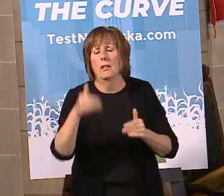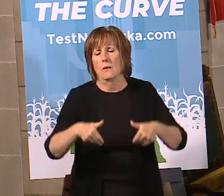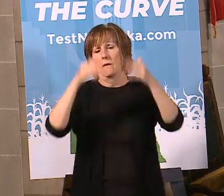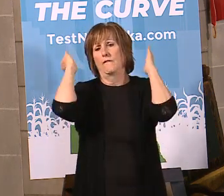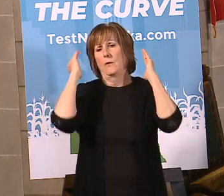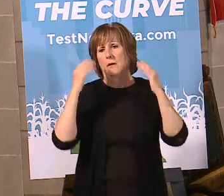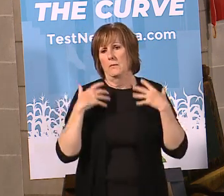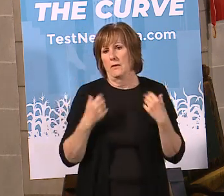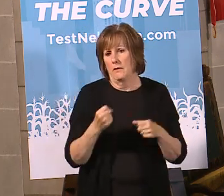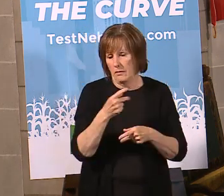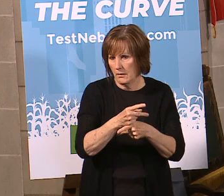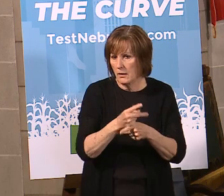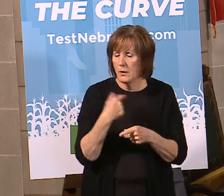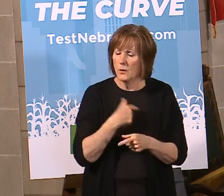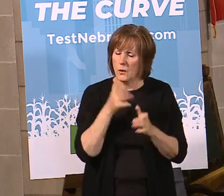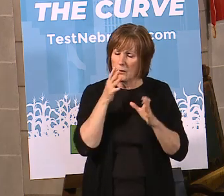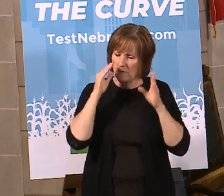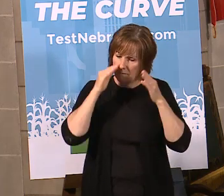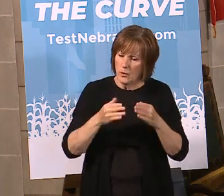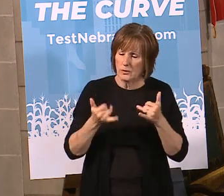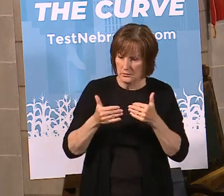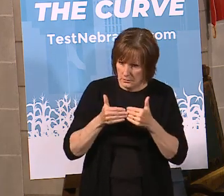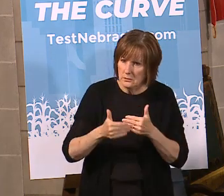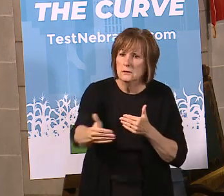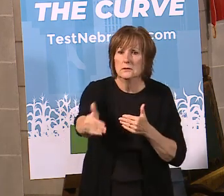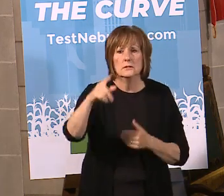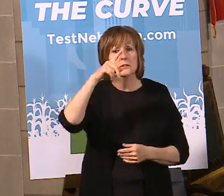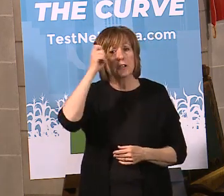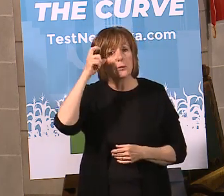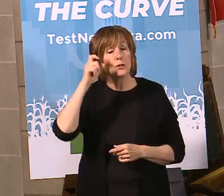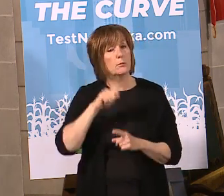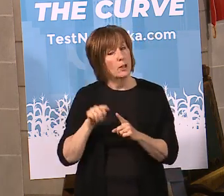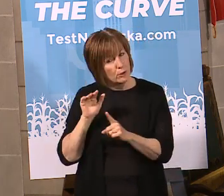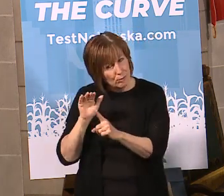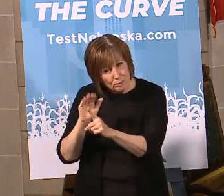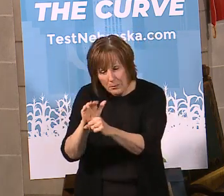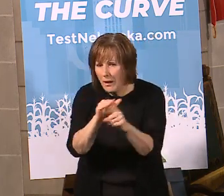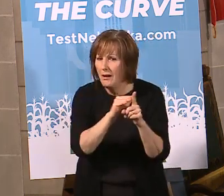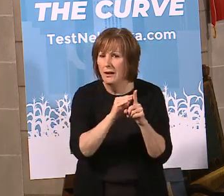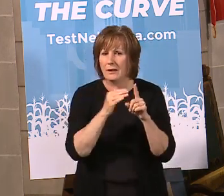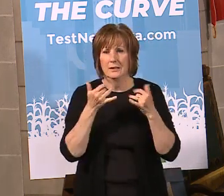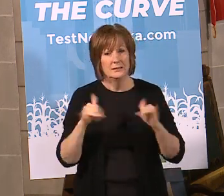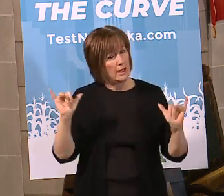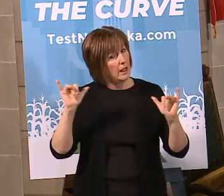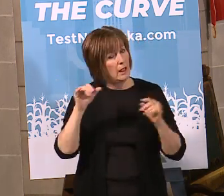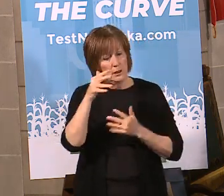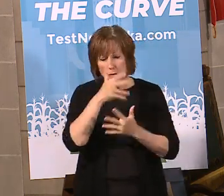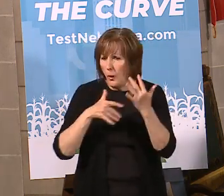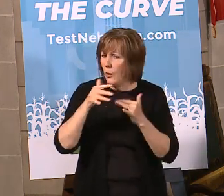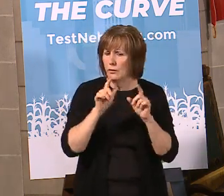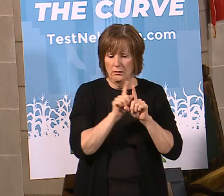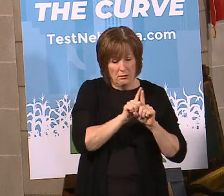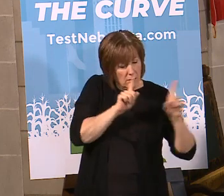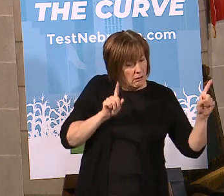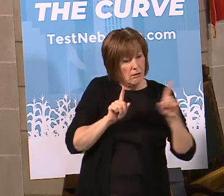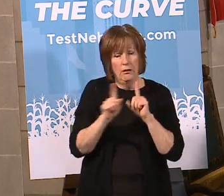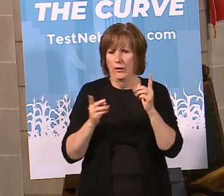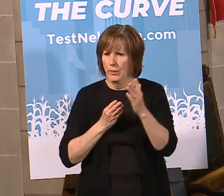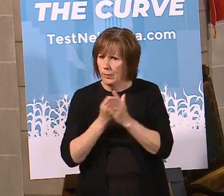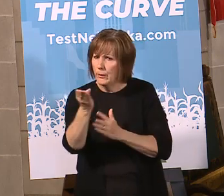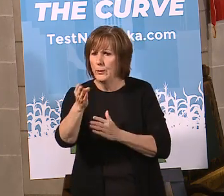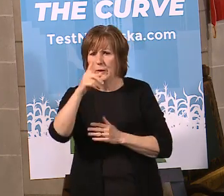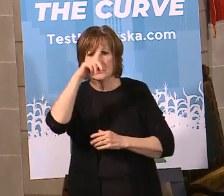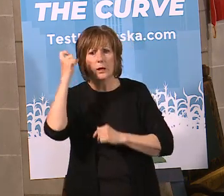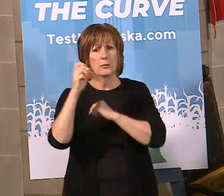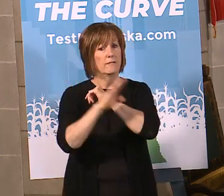focused on as we go forward here into the summer. But I want to remind everybody, we're going to be social distancing throughout the course of the summer and into